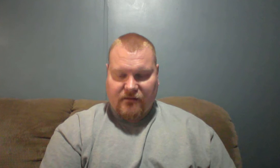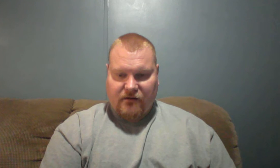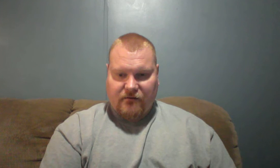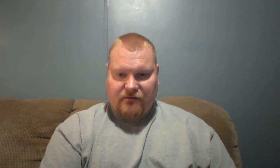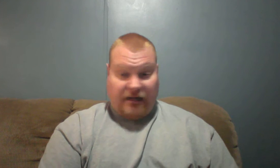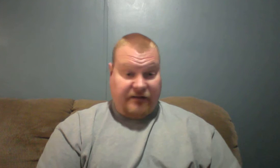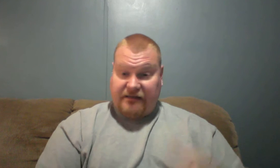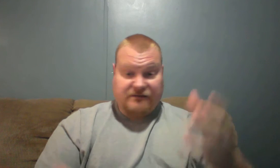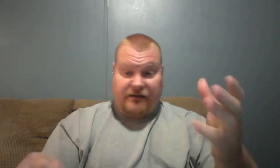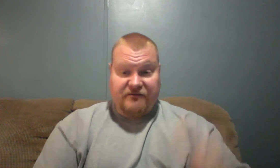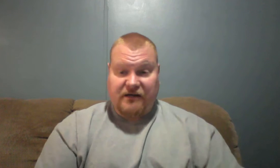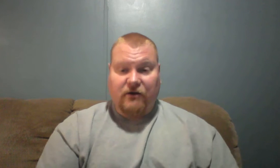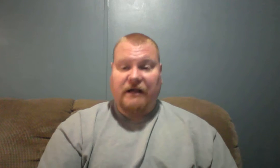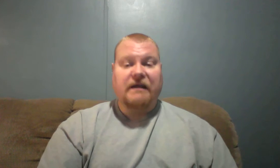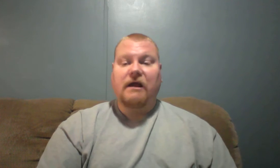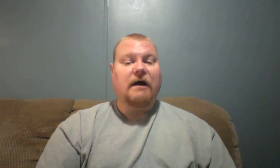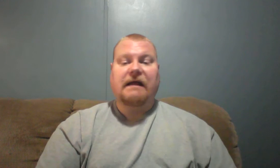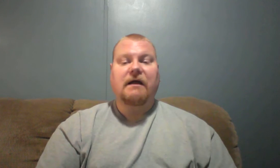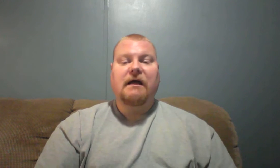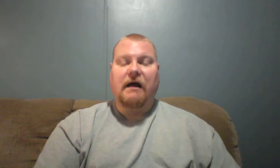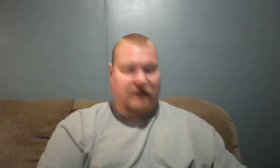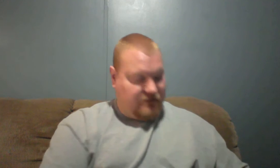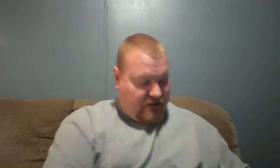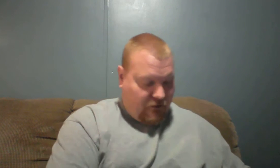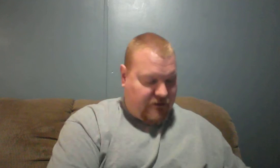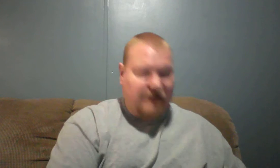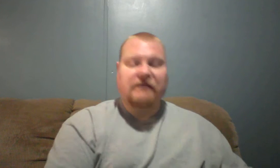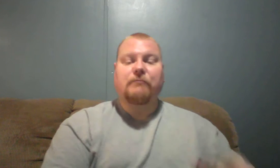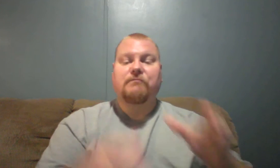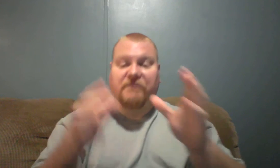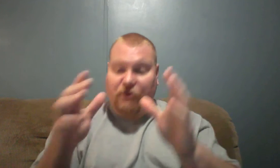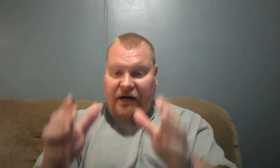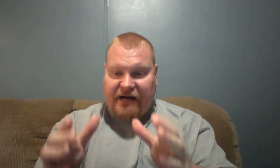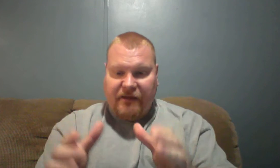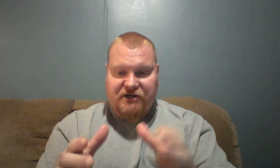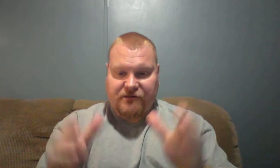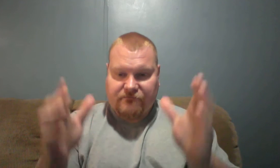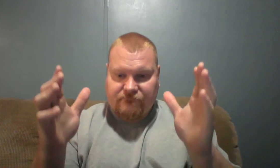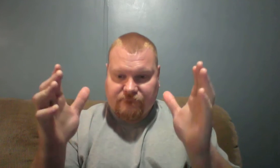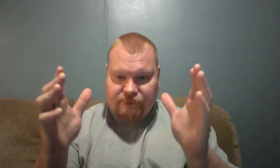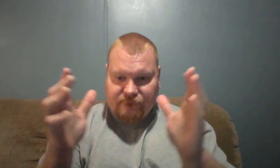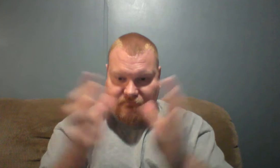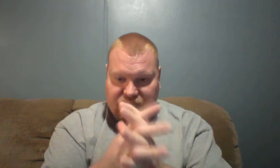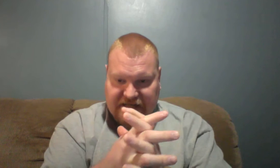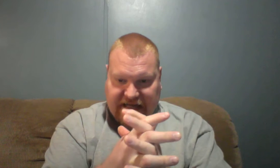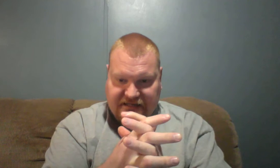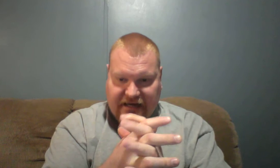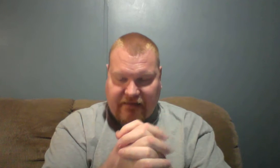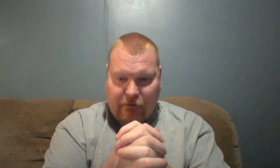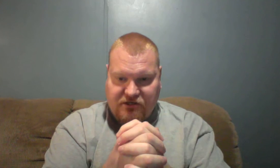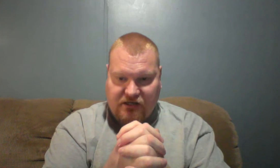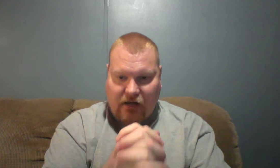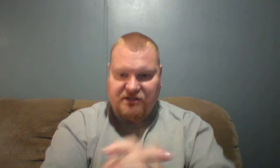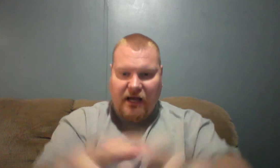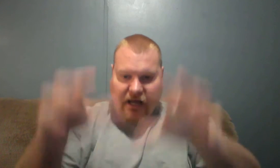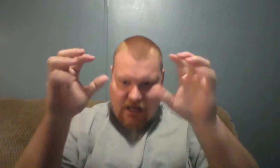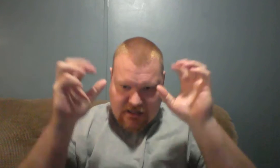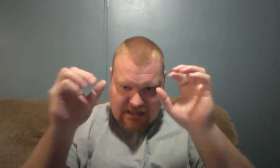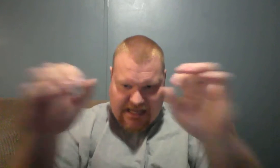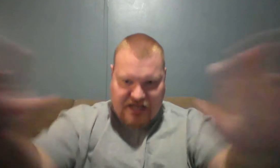And I think it's even Sarah, you know, and along with the Great Commission, seek and save that which is lost. Unleash